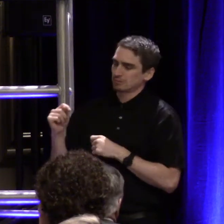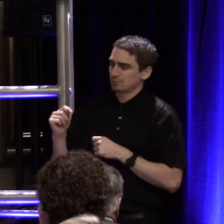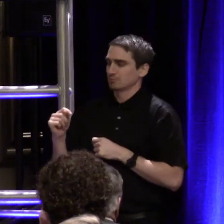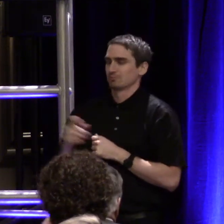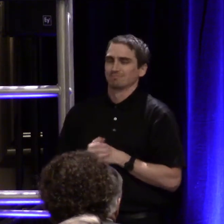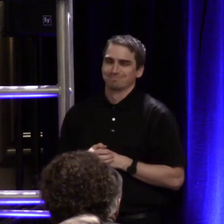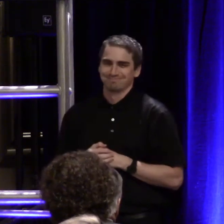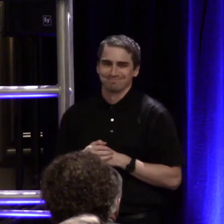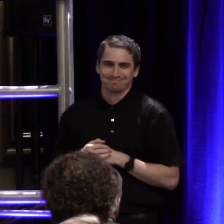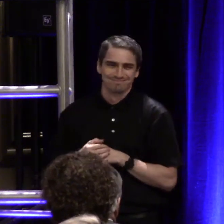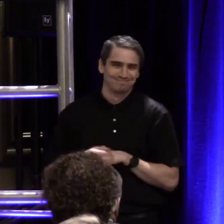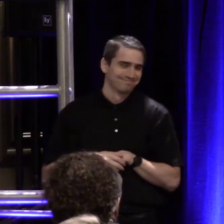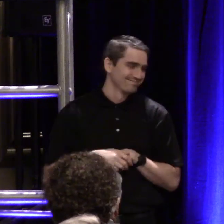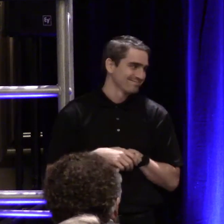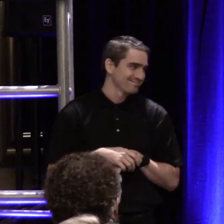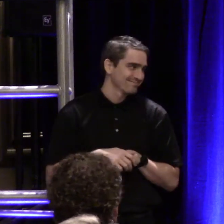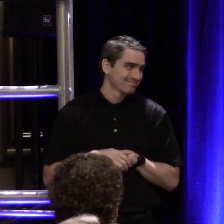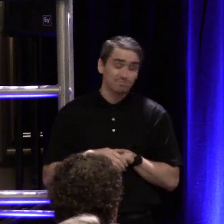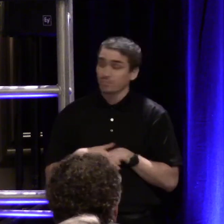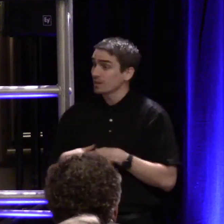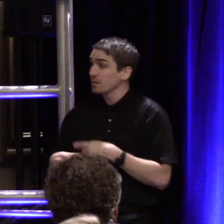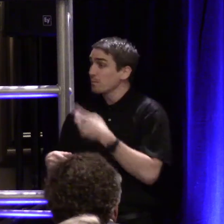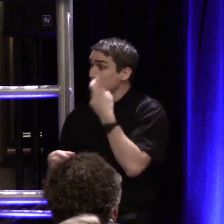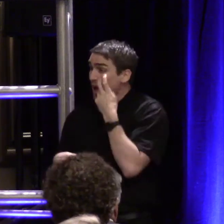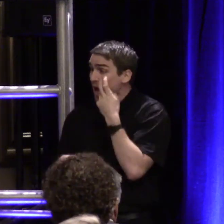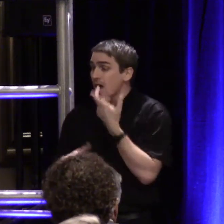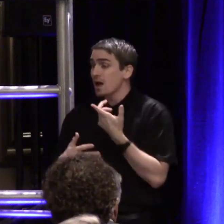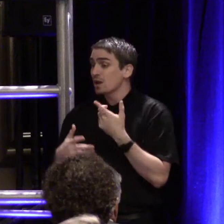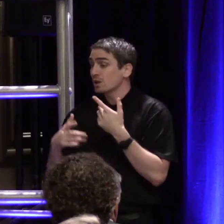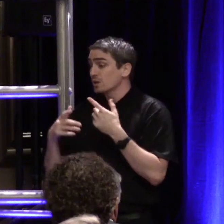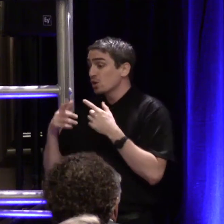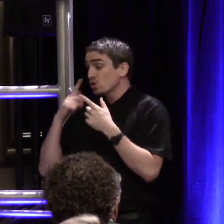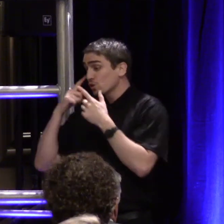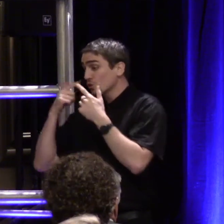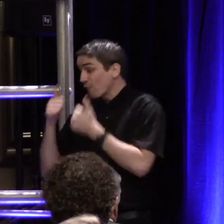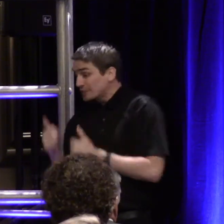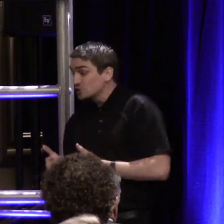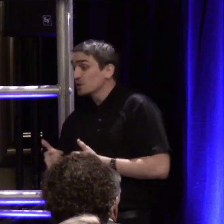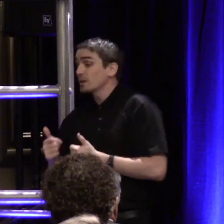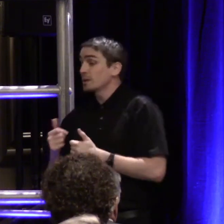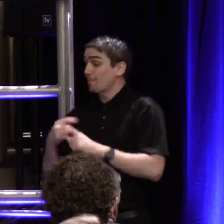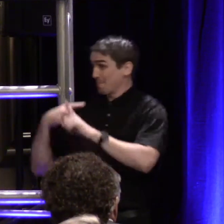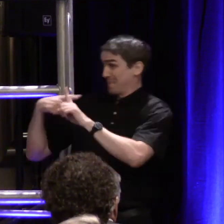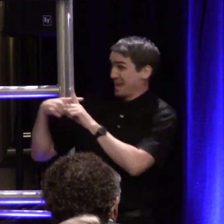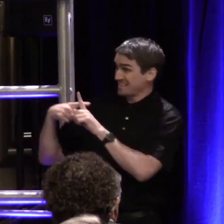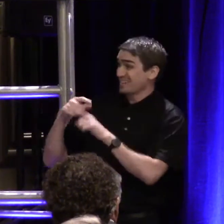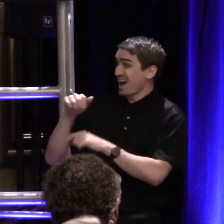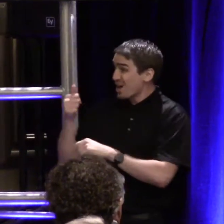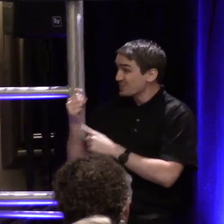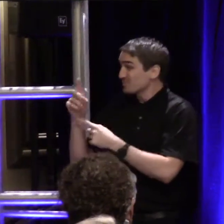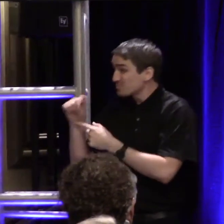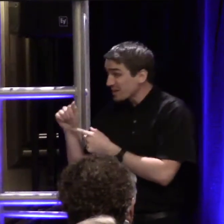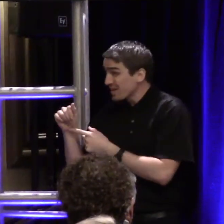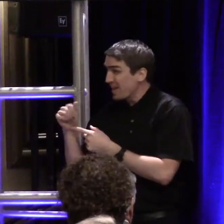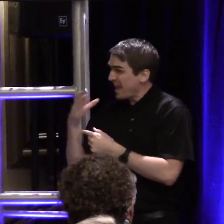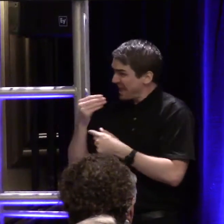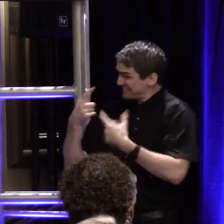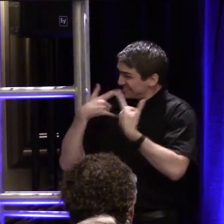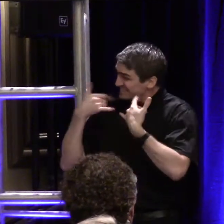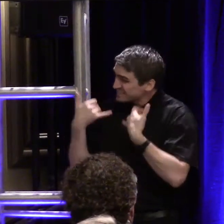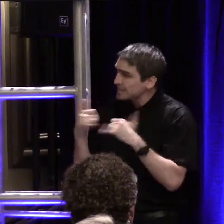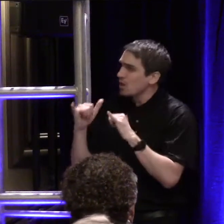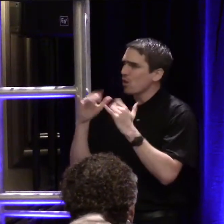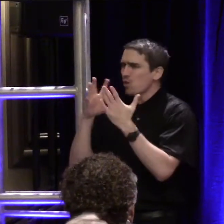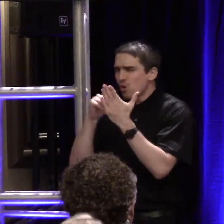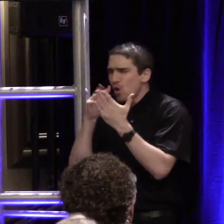Think about it. Blind or low-vision, plus additional disabilities. And still, learning